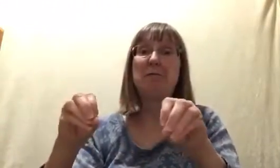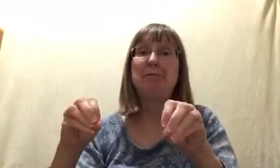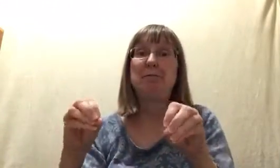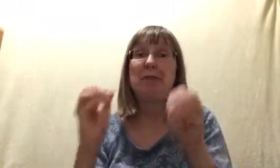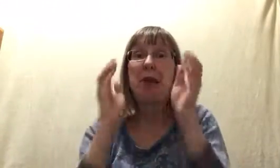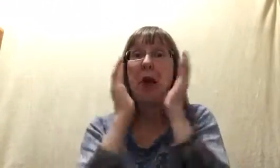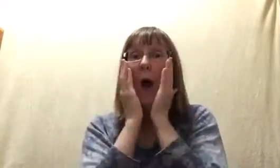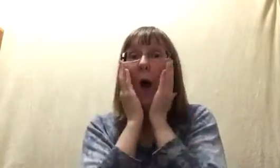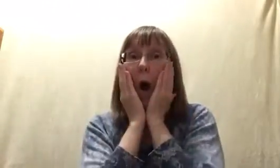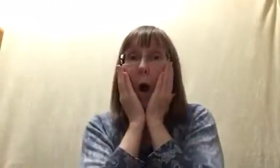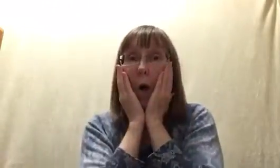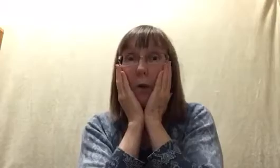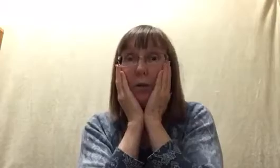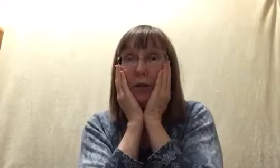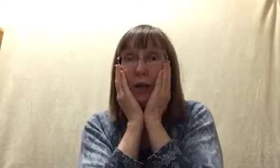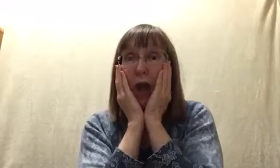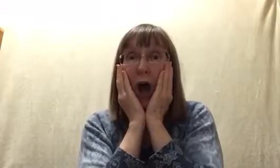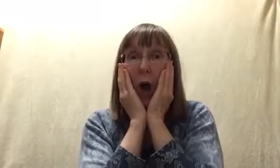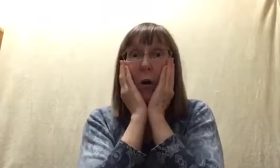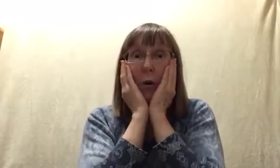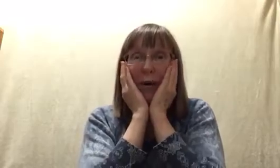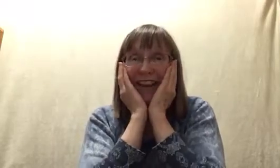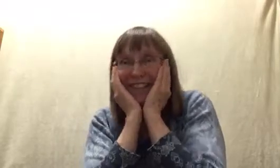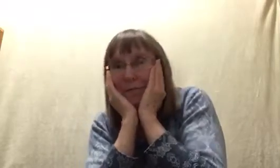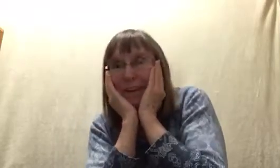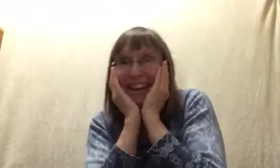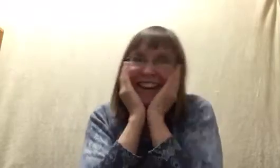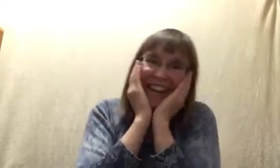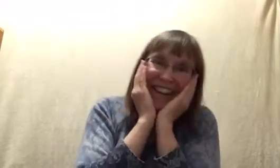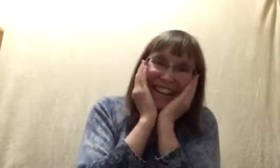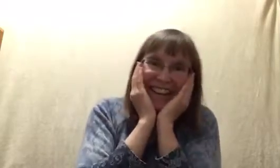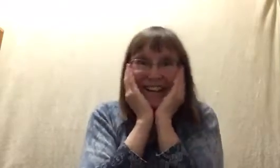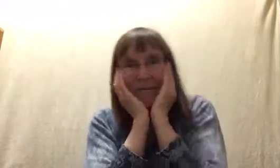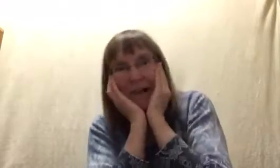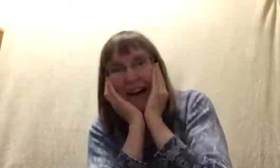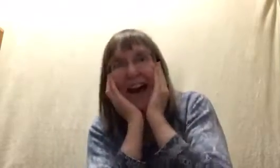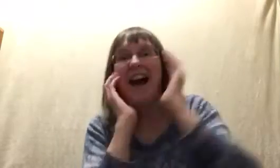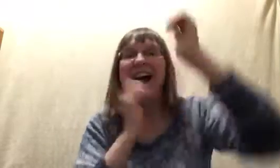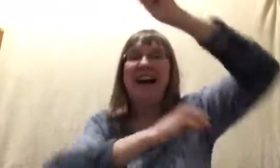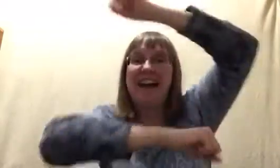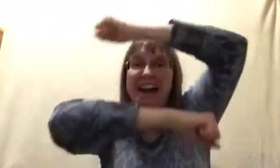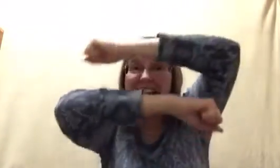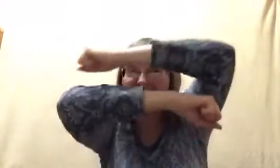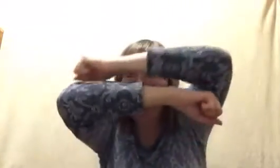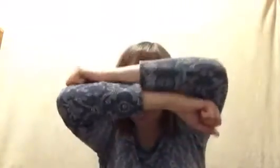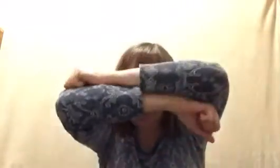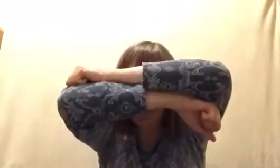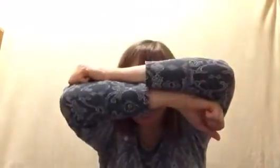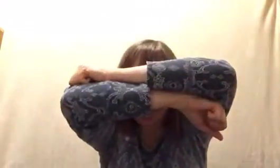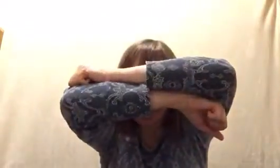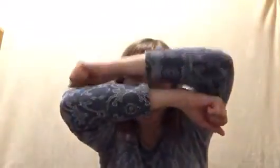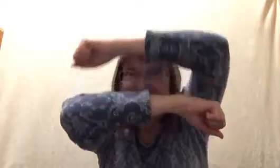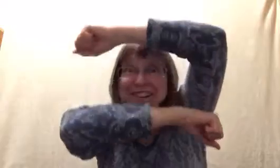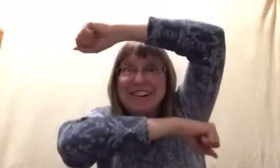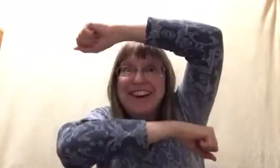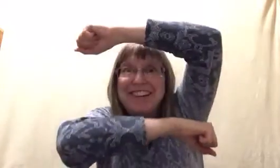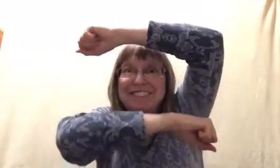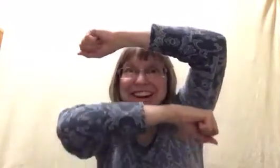Oh no, it's been eaten by a great white